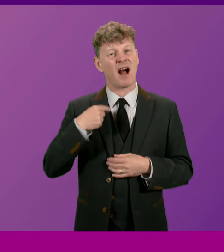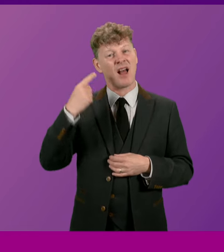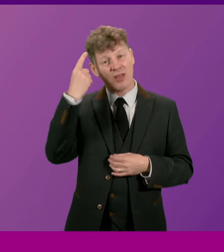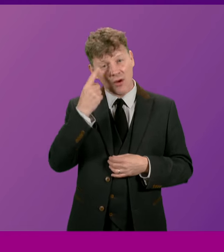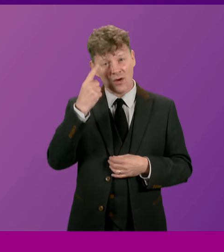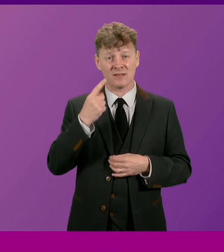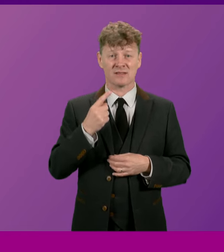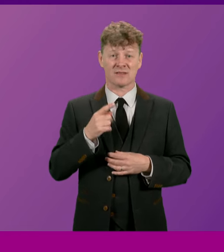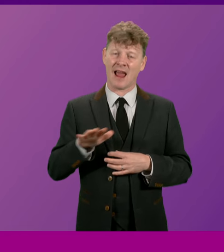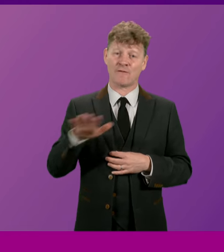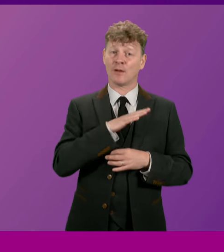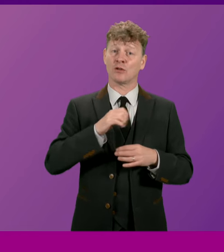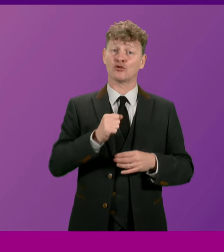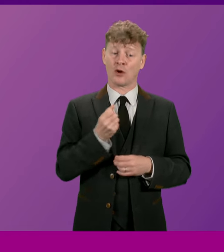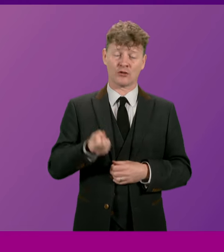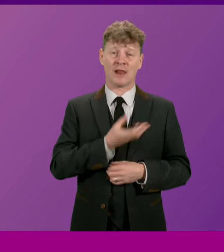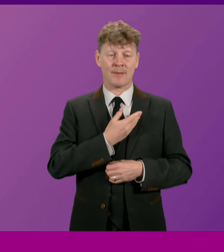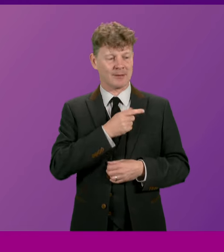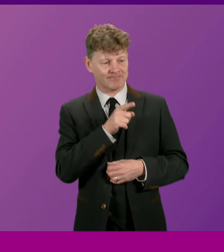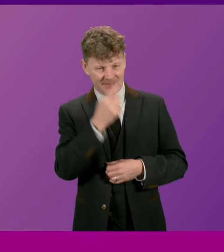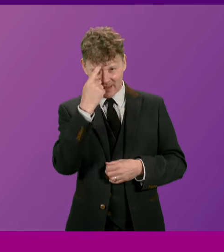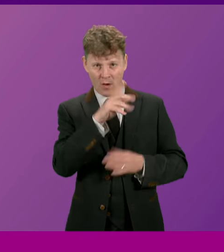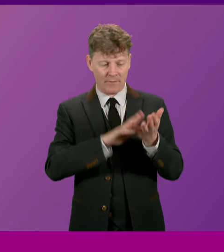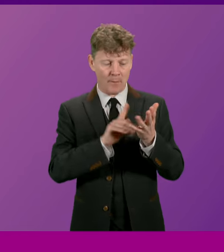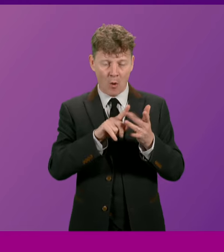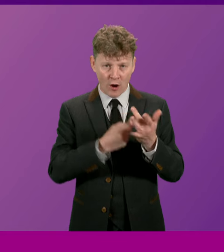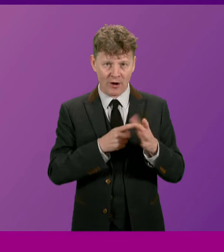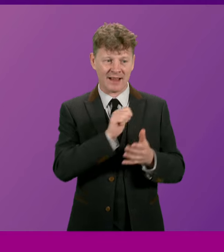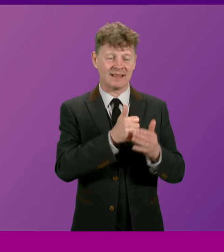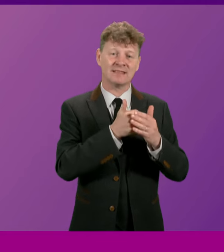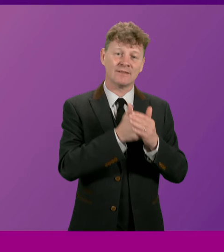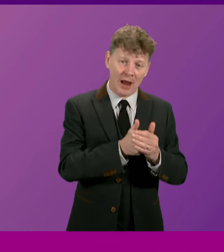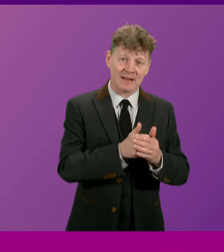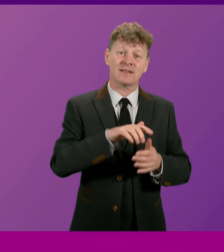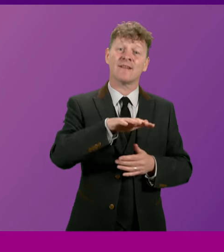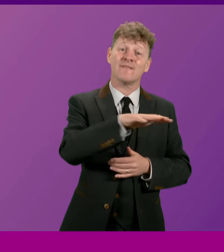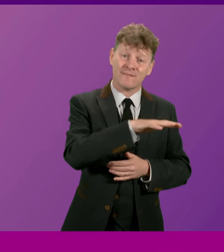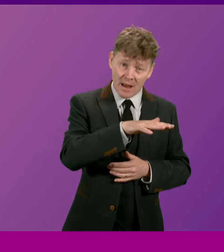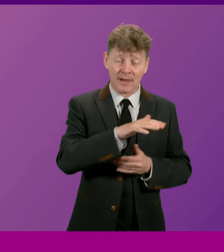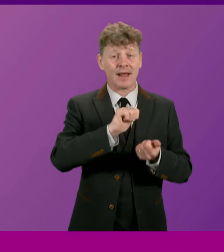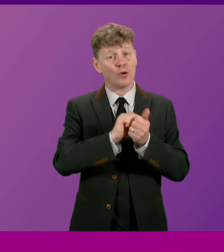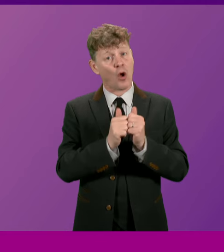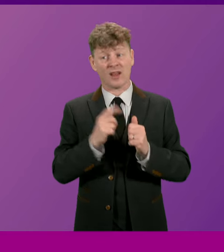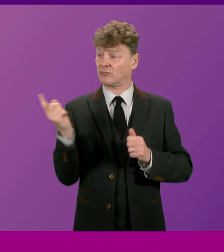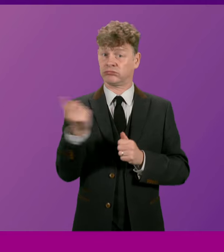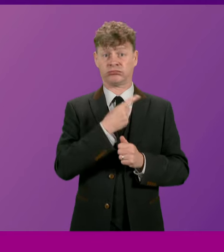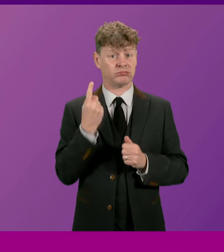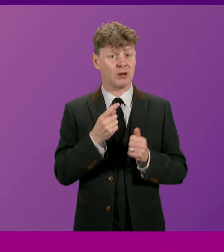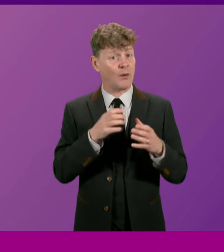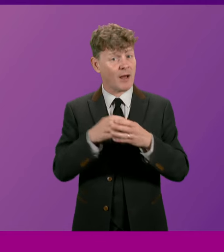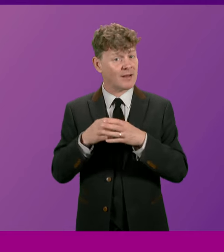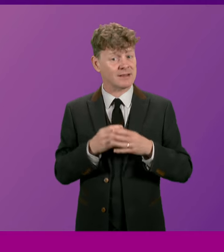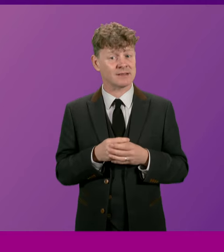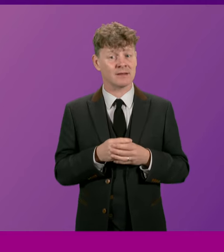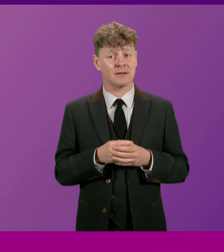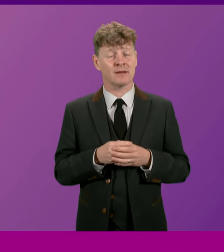everyone at Scottish Labour are with his wife, Moira, his friends, family and colleagues in both the parties he led. And